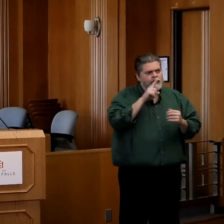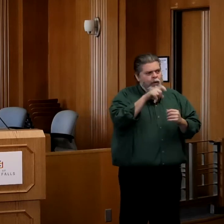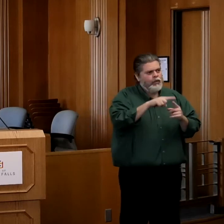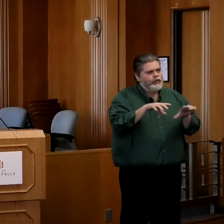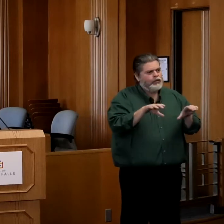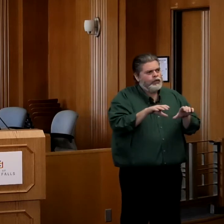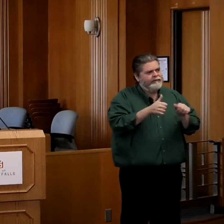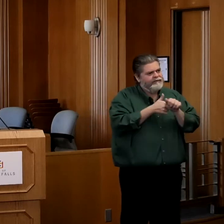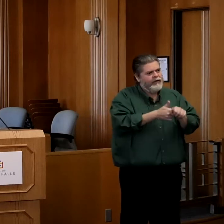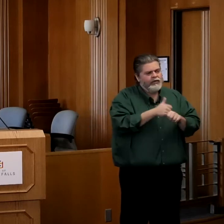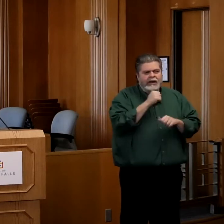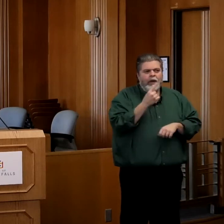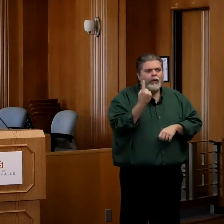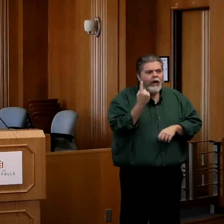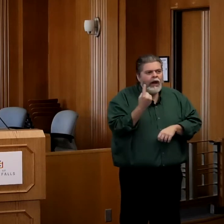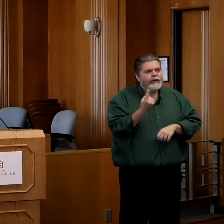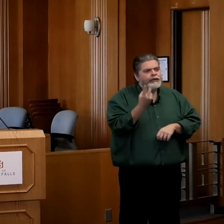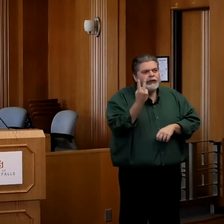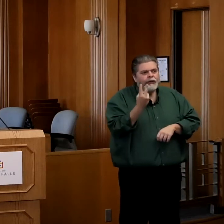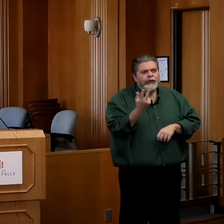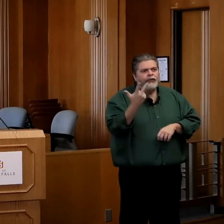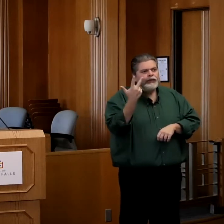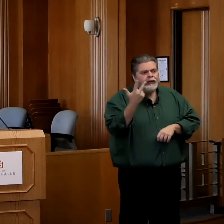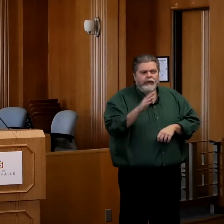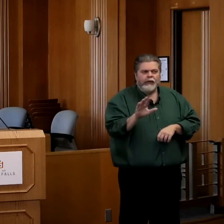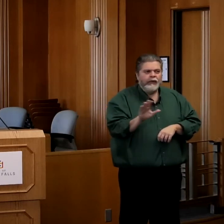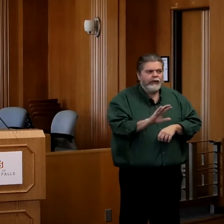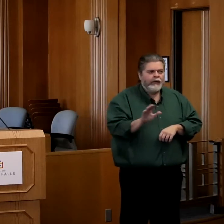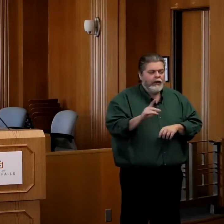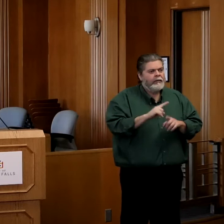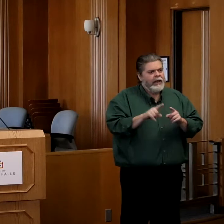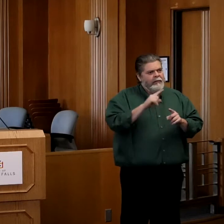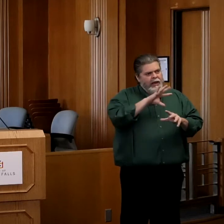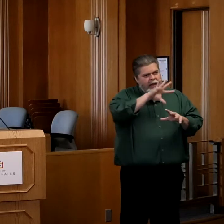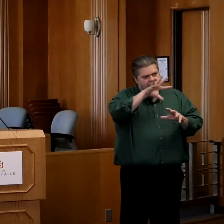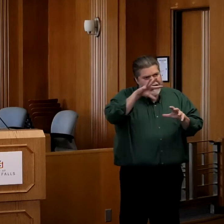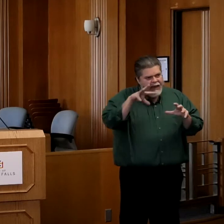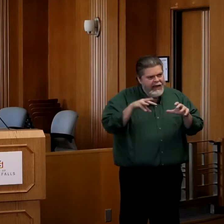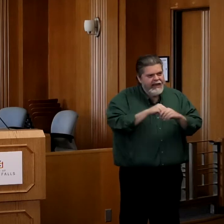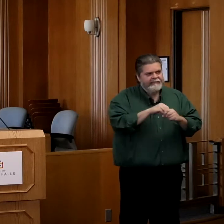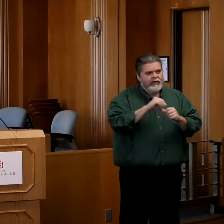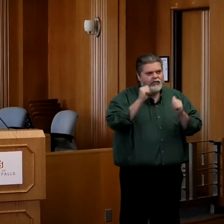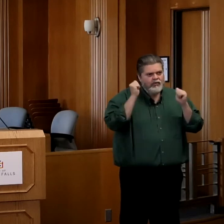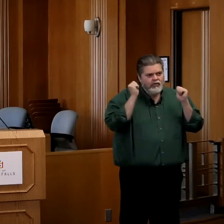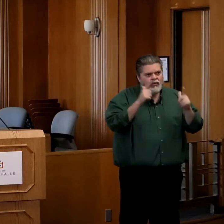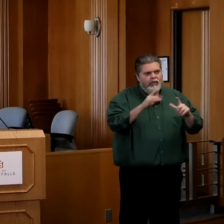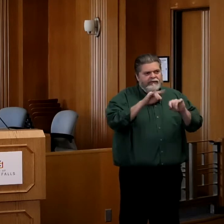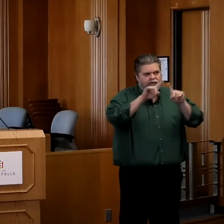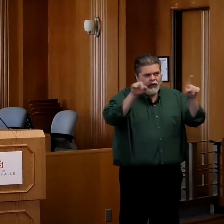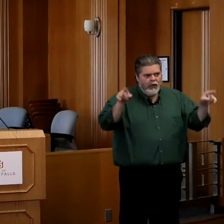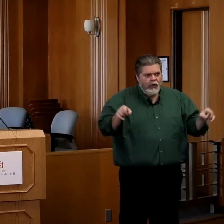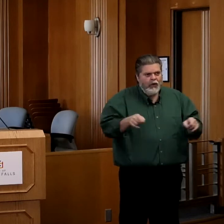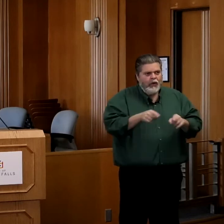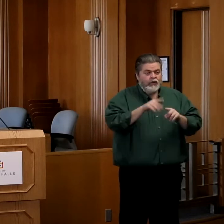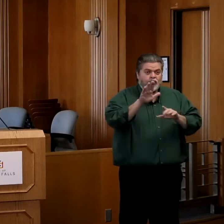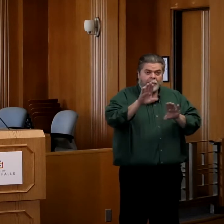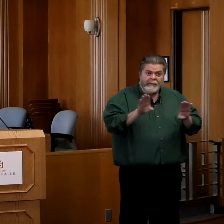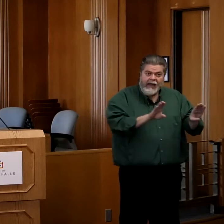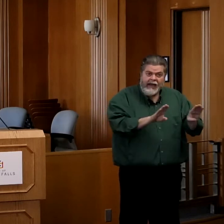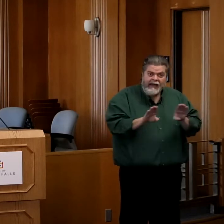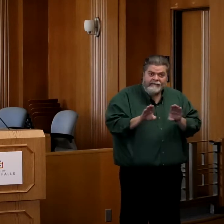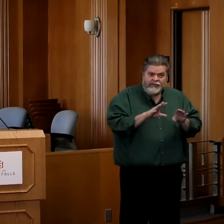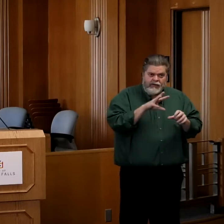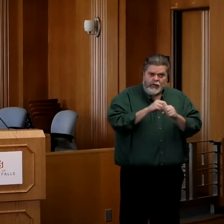now, not just one or two or three, but really taking into account every single one of these when you're looking at your behaviors,